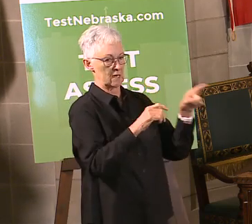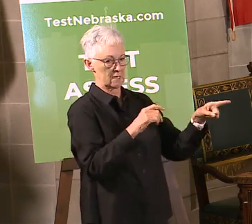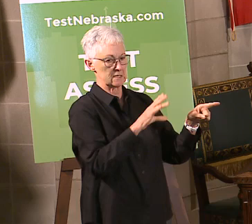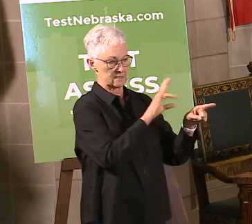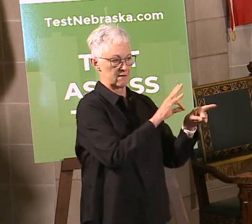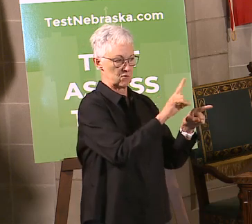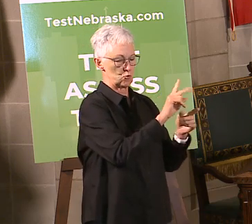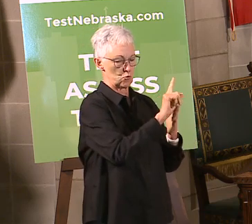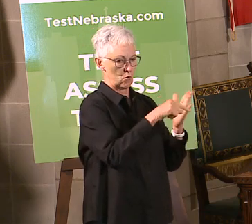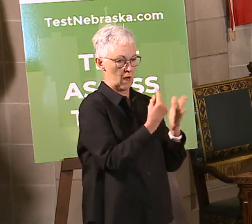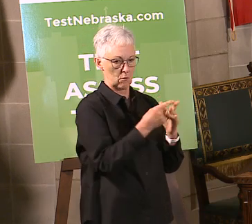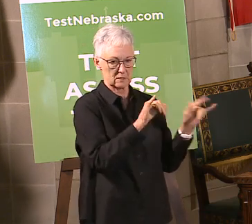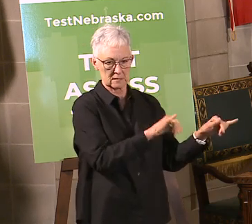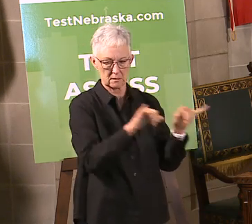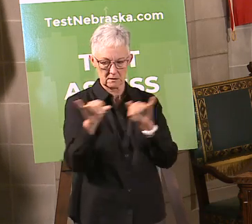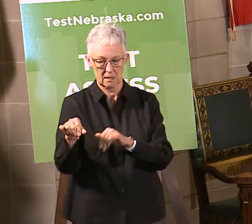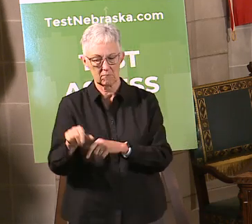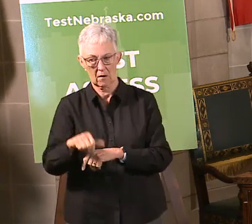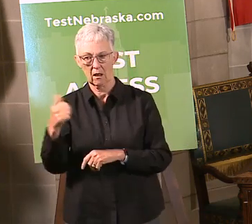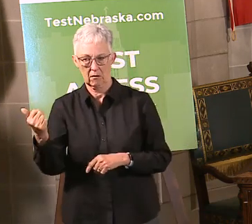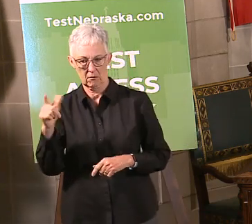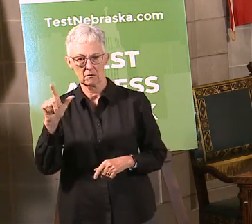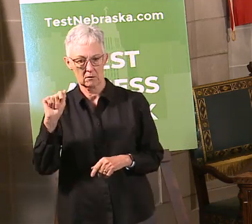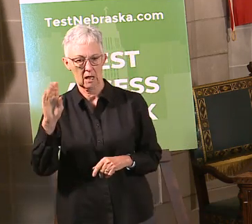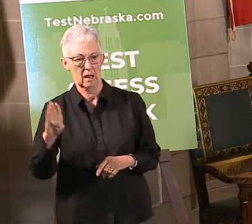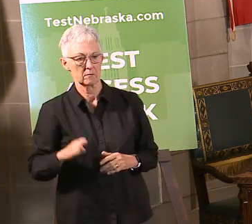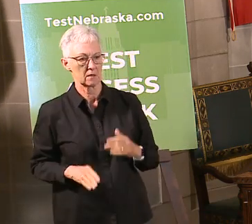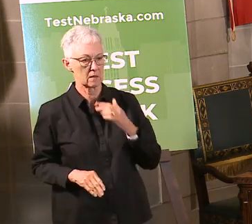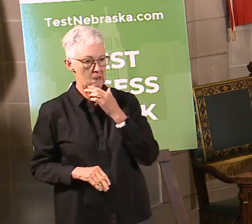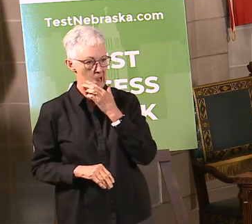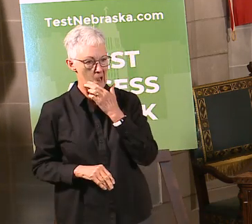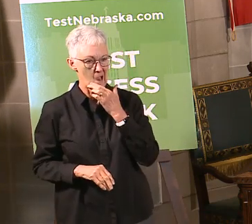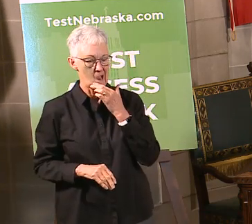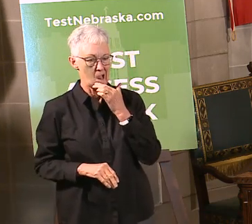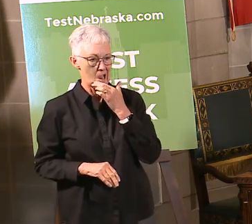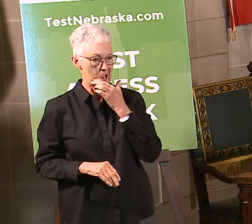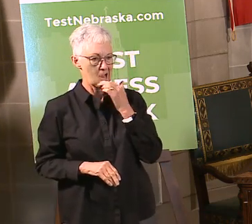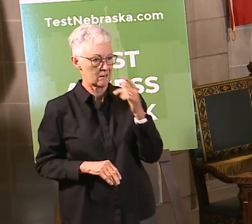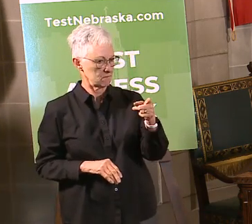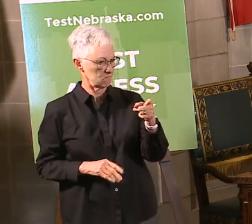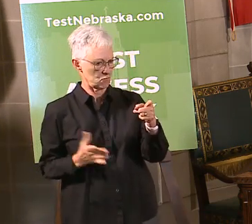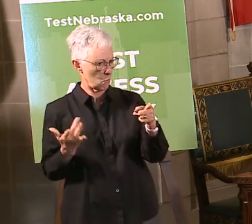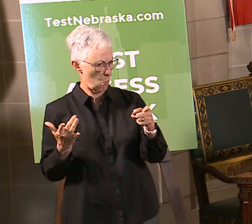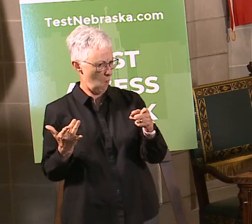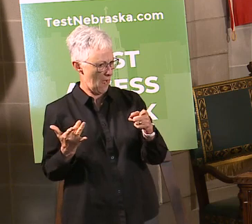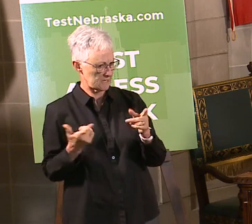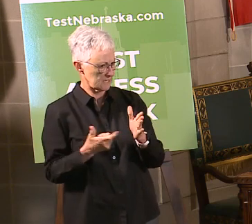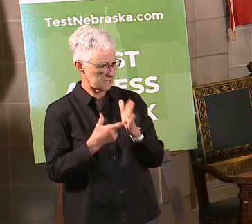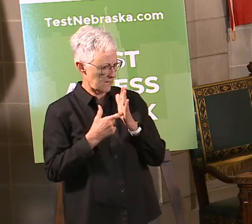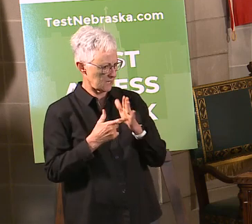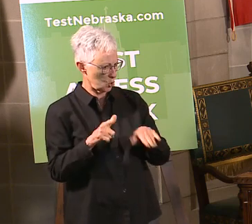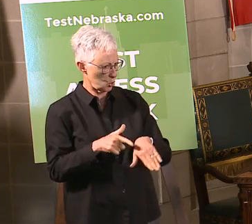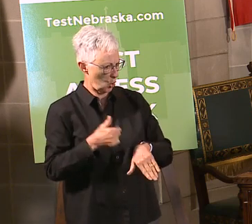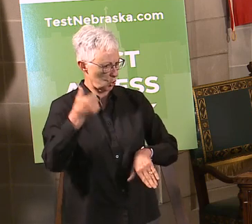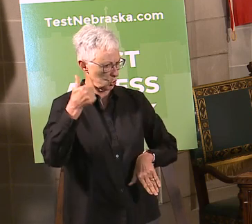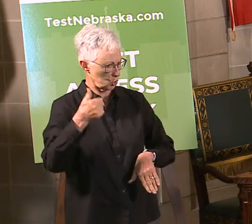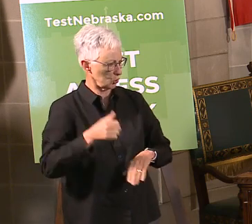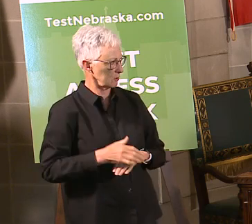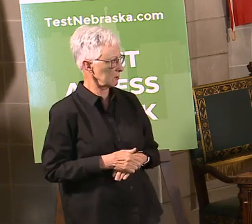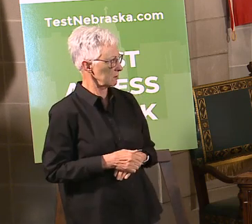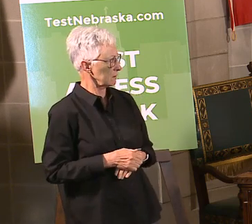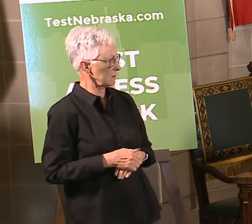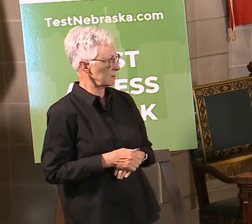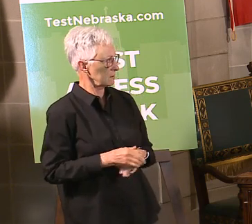or our other means, we're setting the expectation of 72 hours. Can you say why it's taken a little bit longer? Well, actually, just so you know, it's not Test